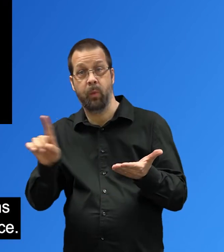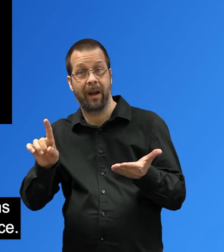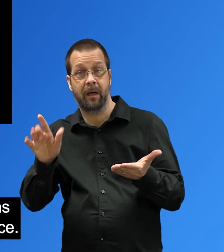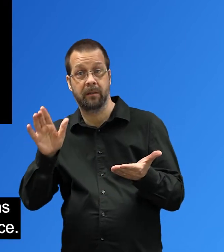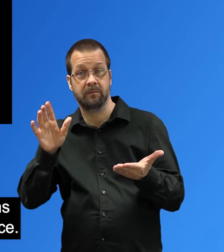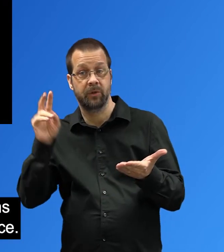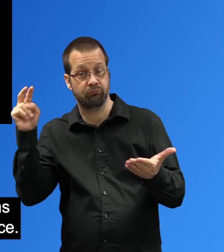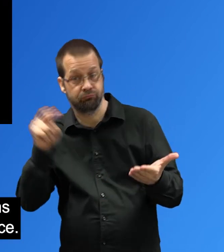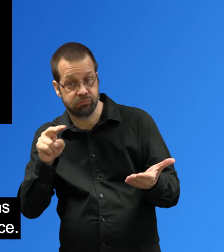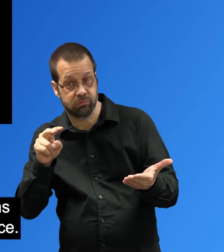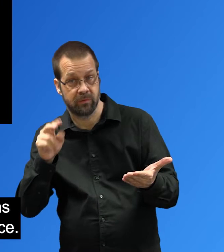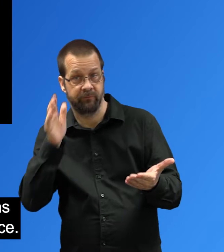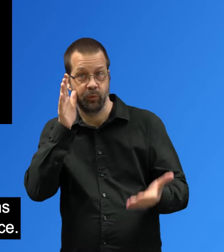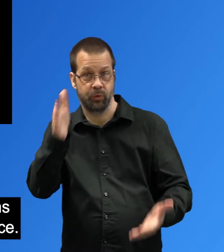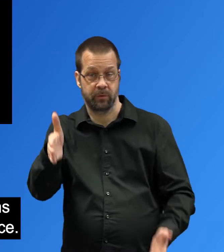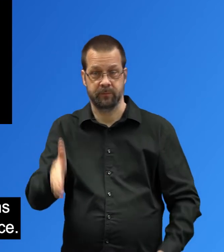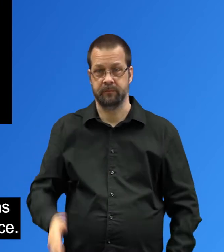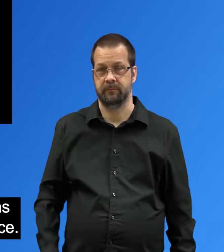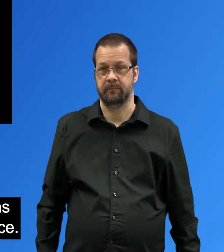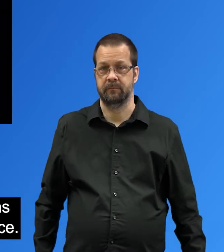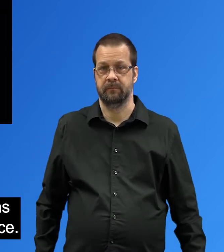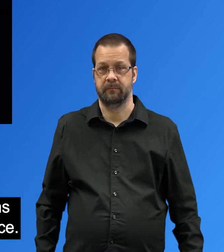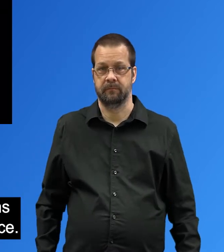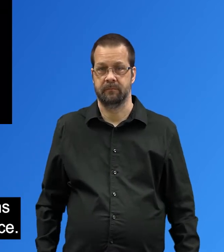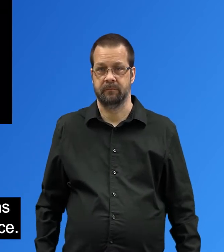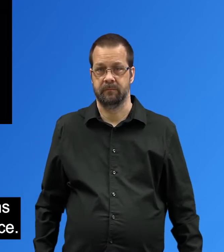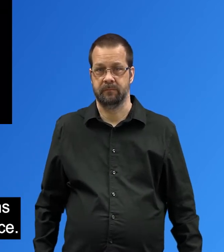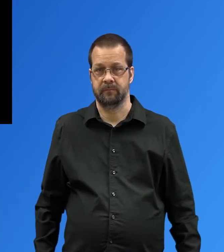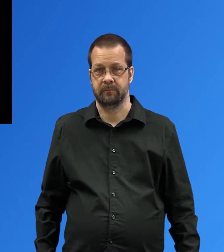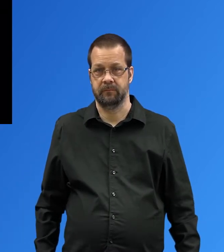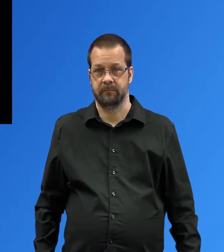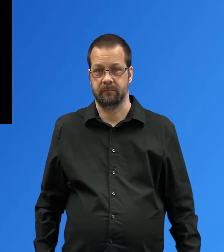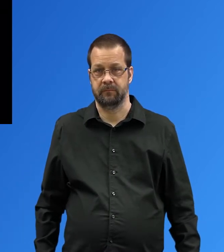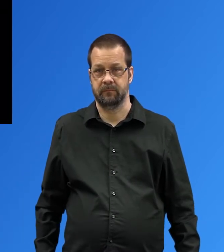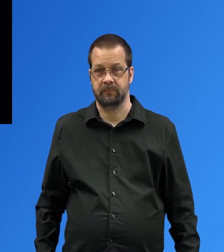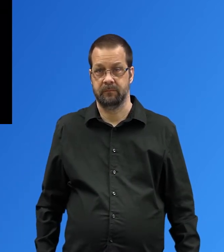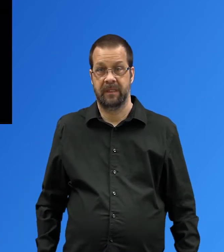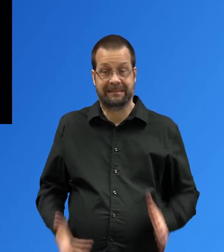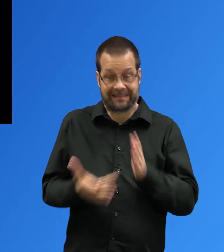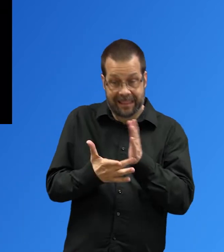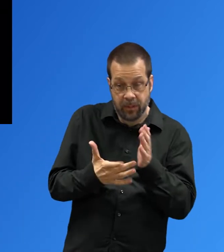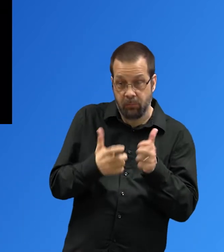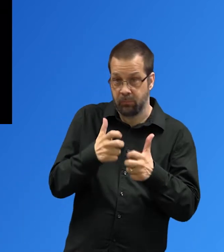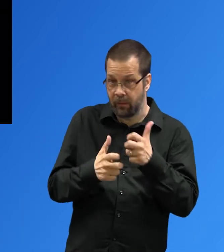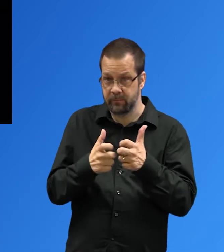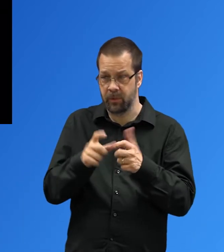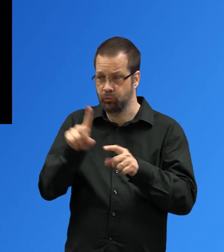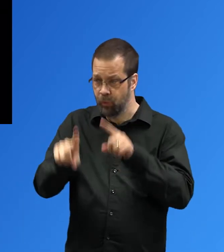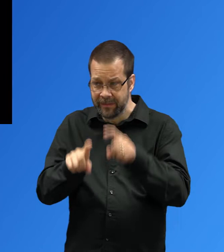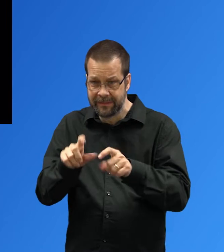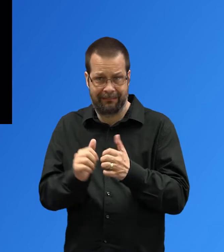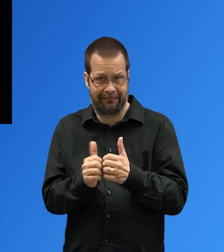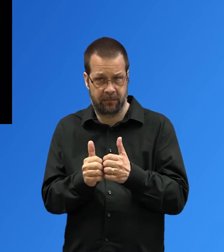Explain how to ask questions or request technical assistance Set expectations for the meeting activities